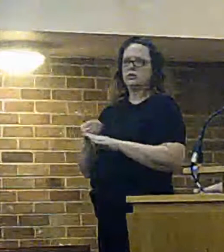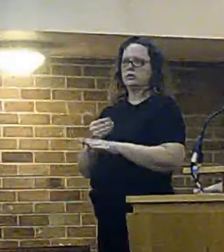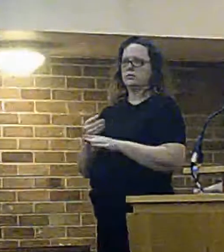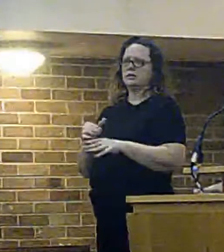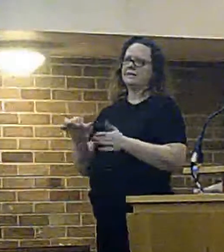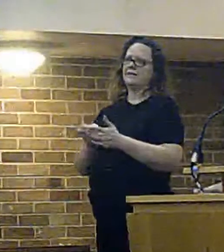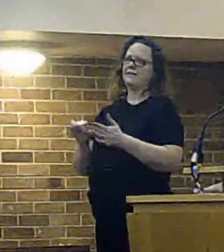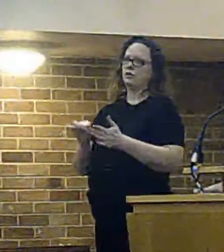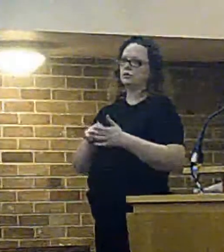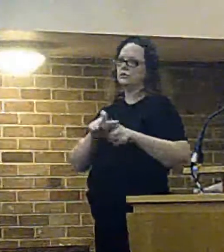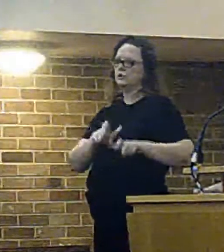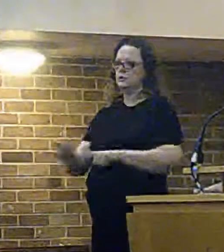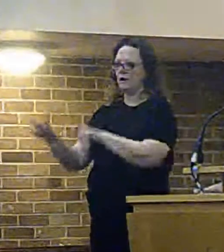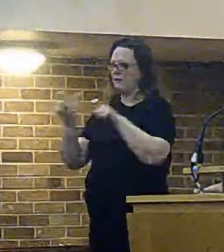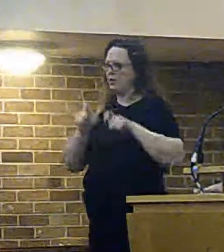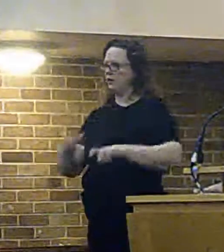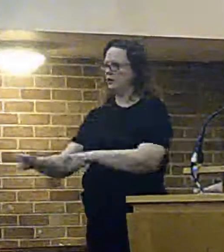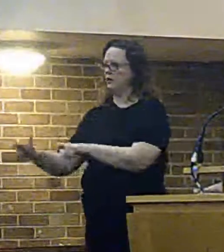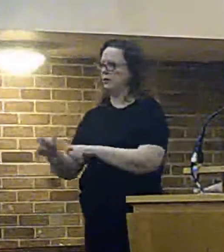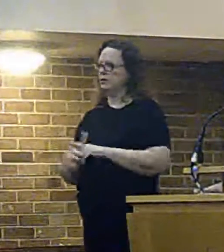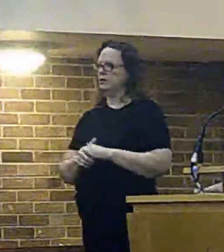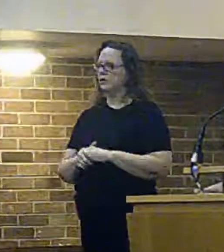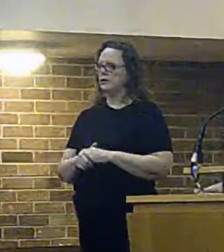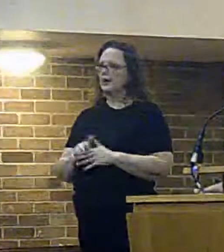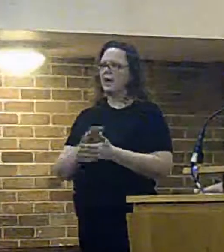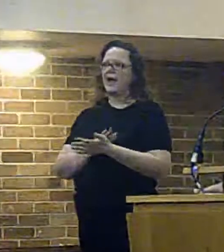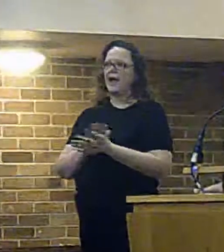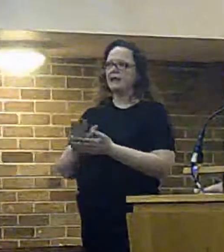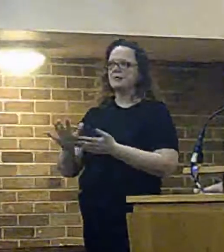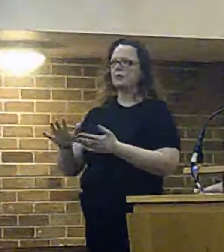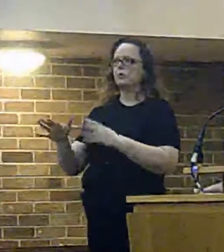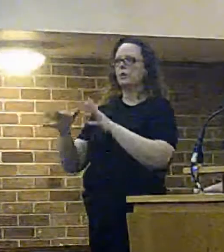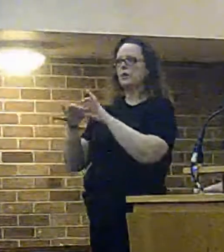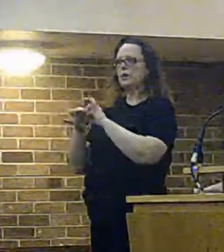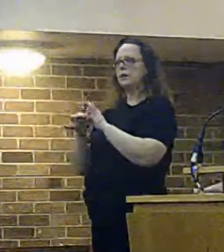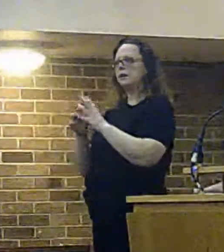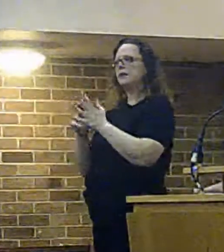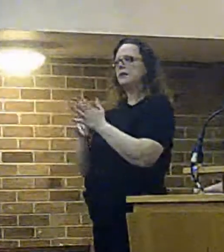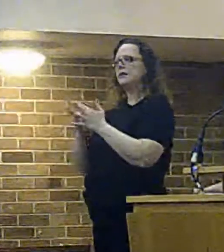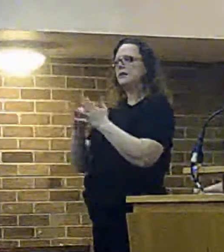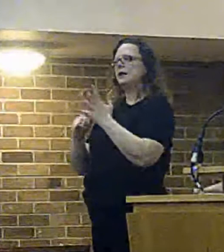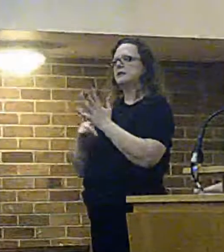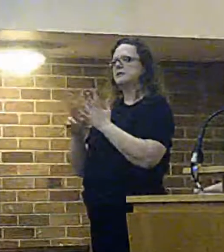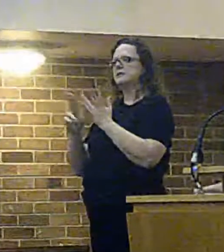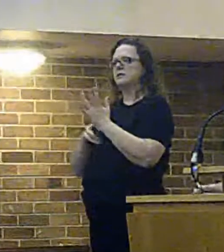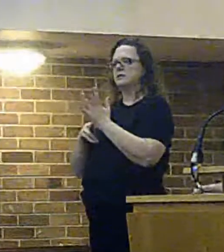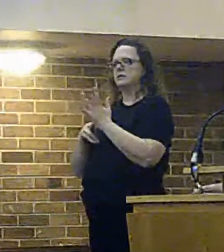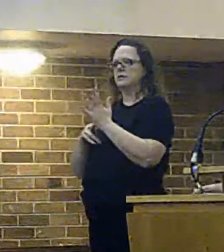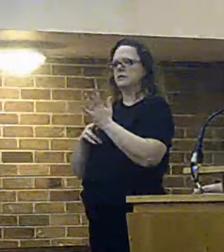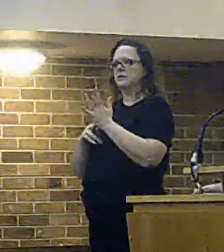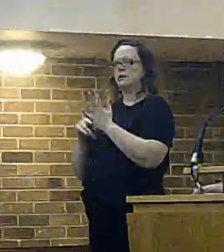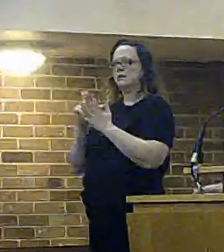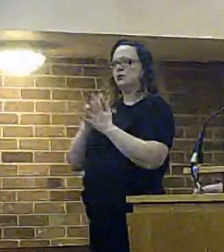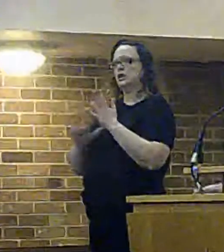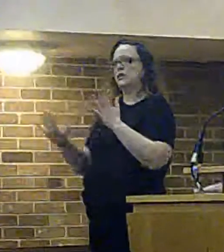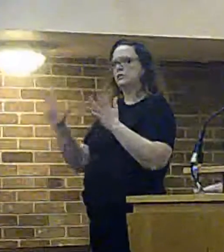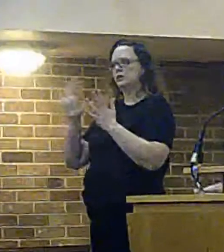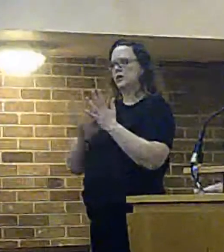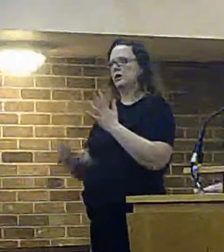their crewing system the issue for haswell is it is it covers nastin nastin is in cheshire